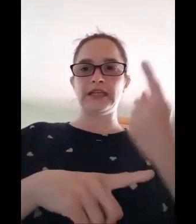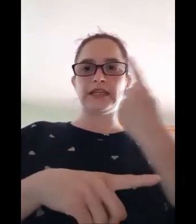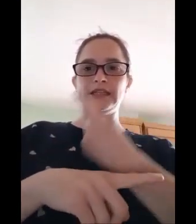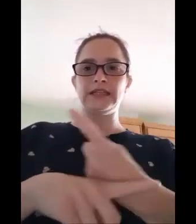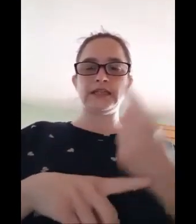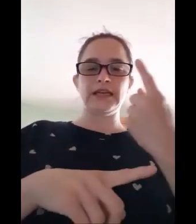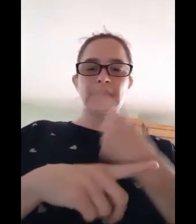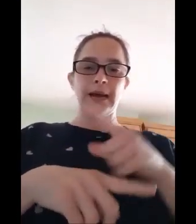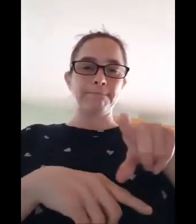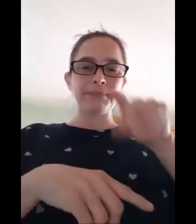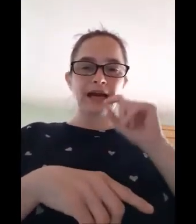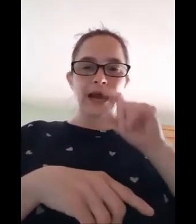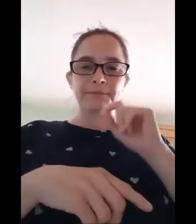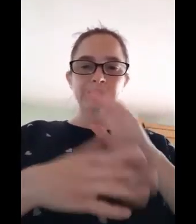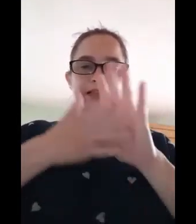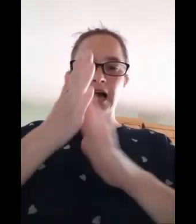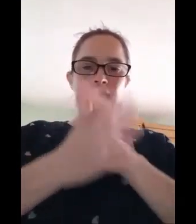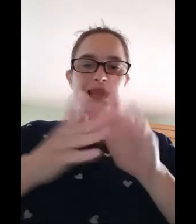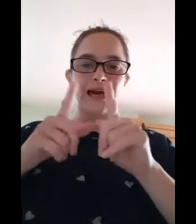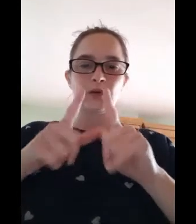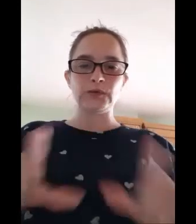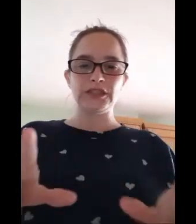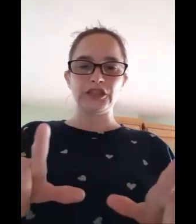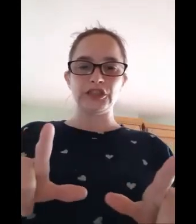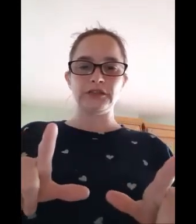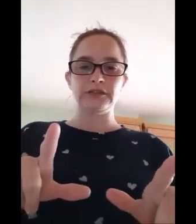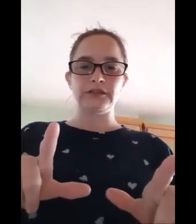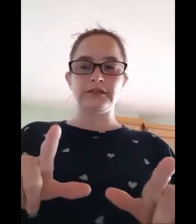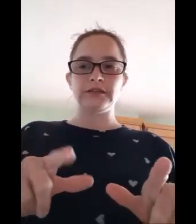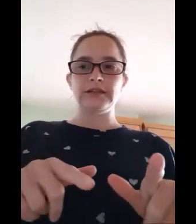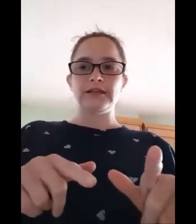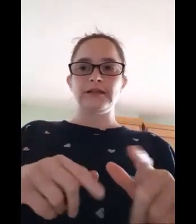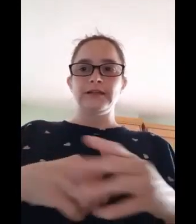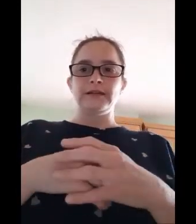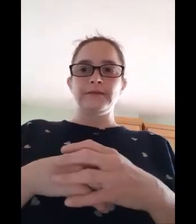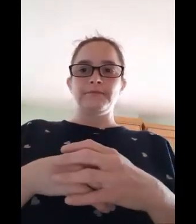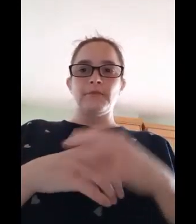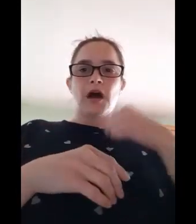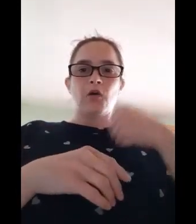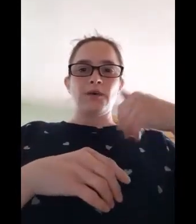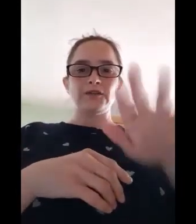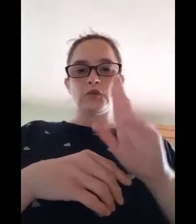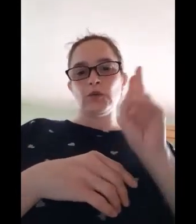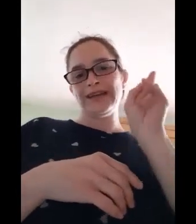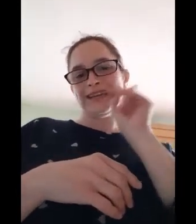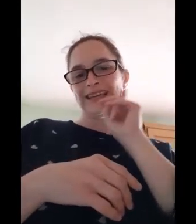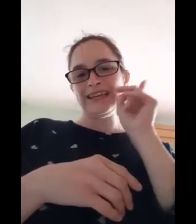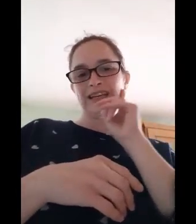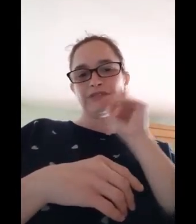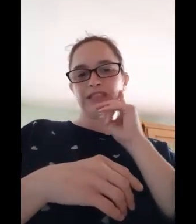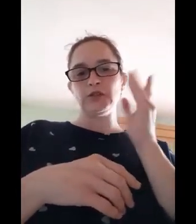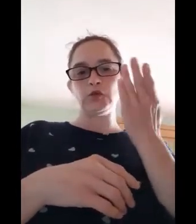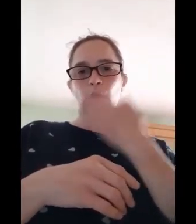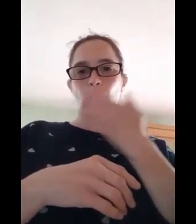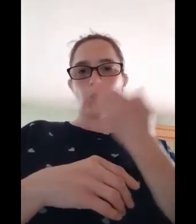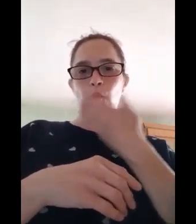and pick up sign language. I went to a hearing school